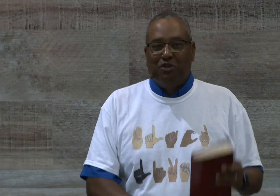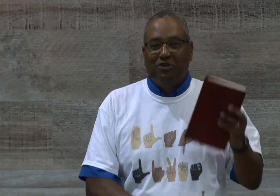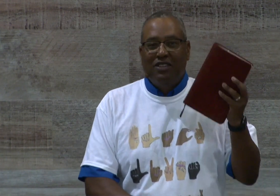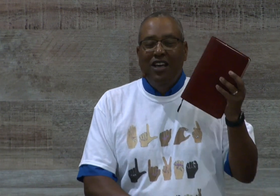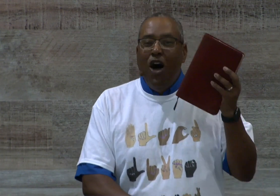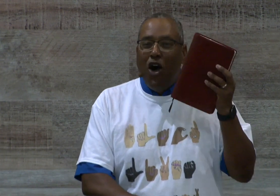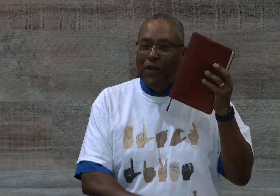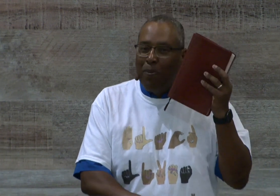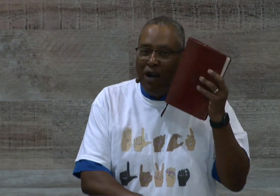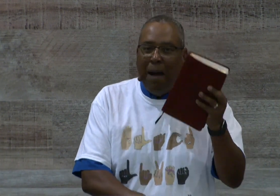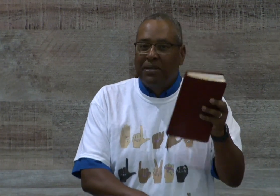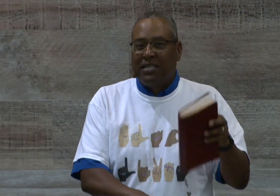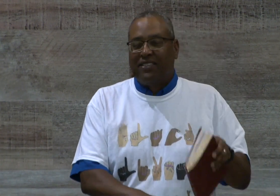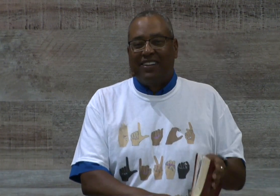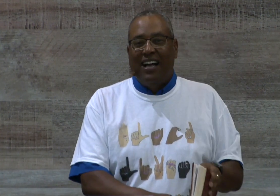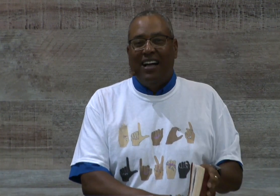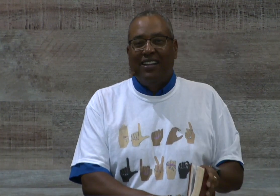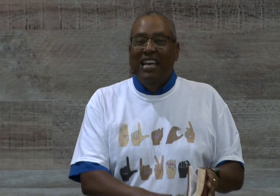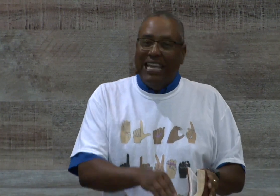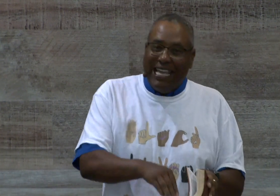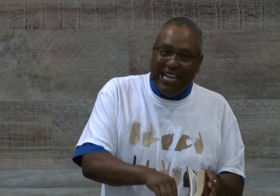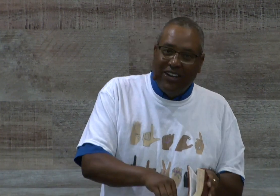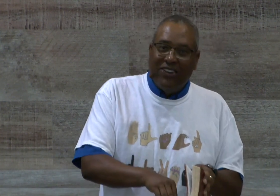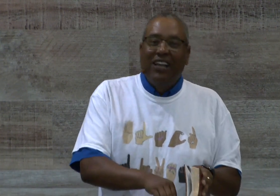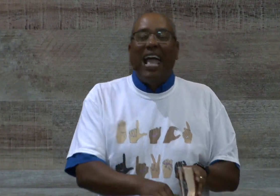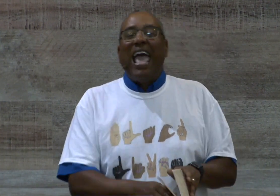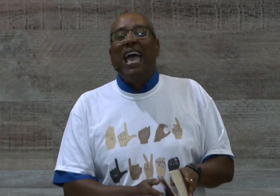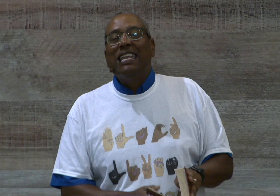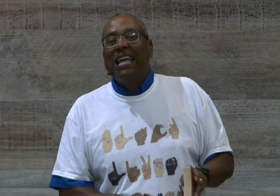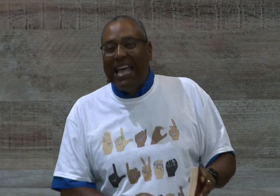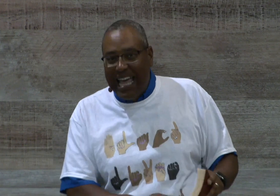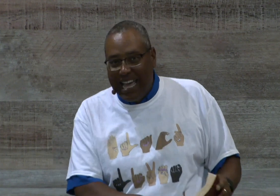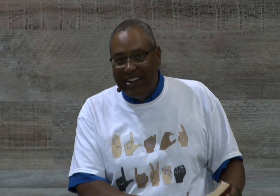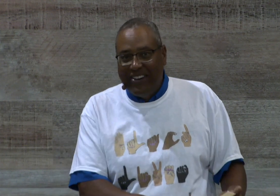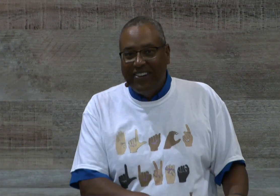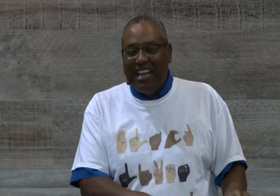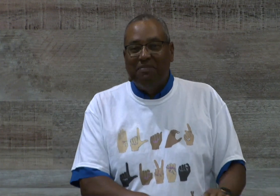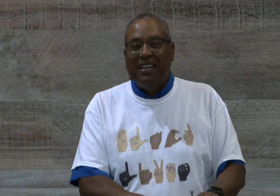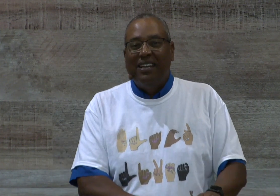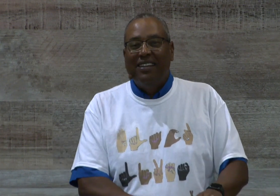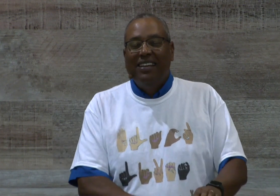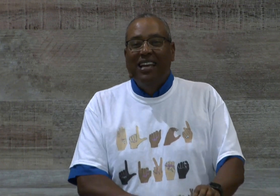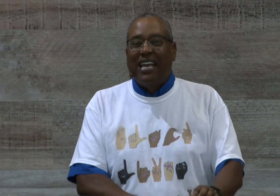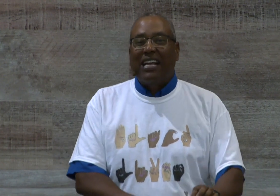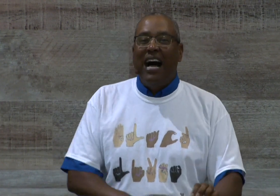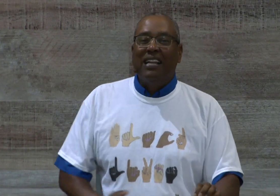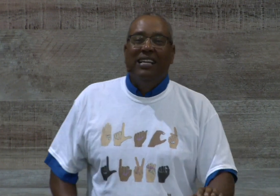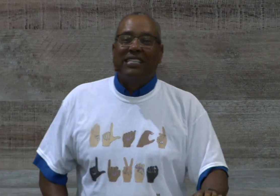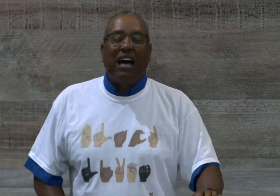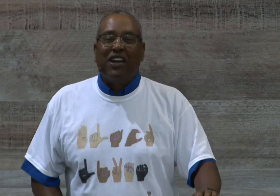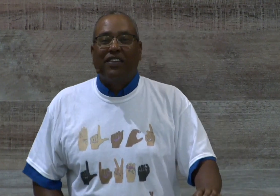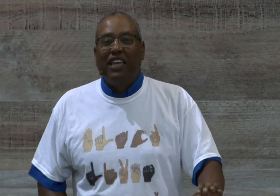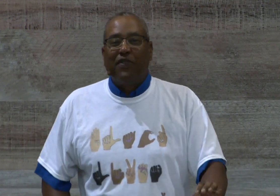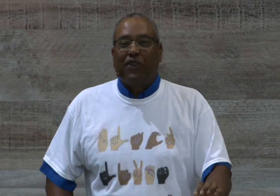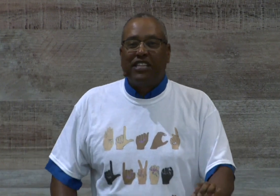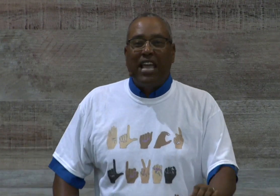are the promises of God here and later. Amen? That God says, I'll never leave you, forsake you.